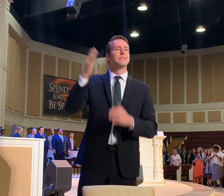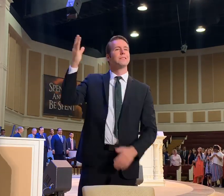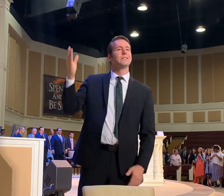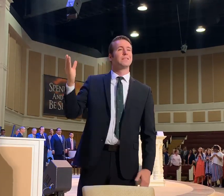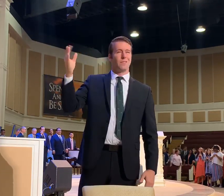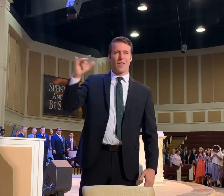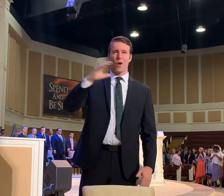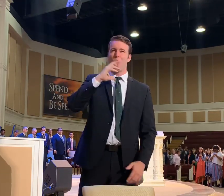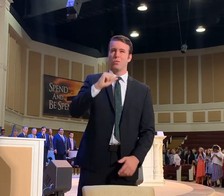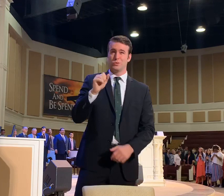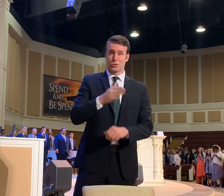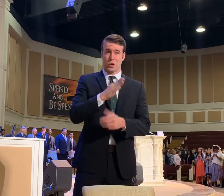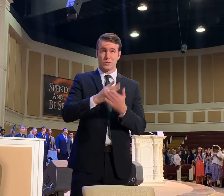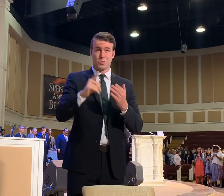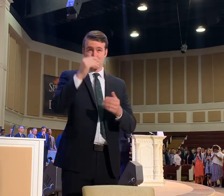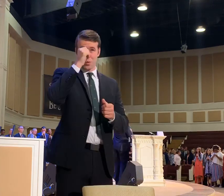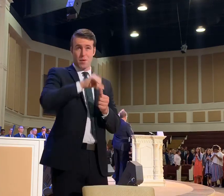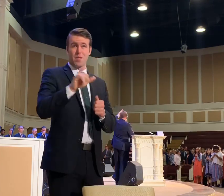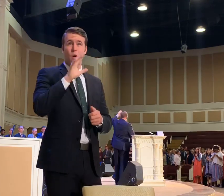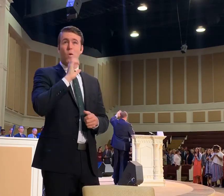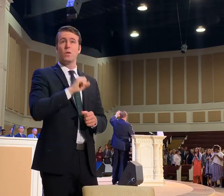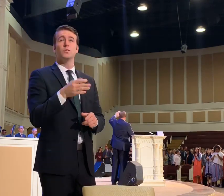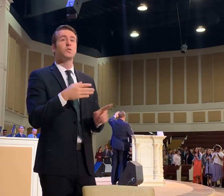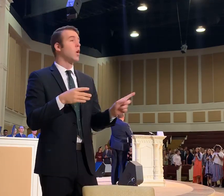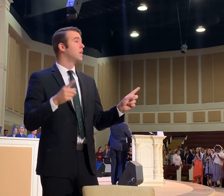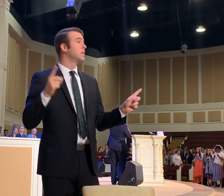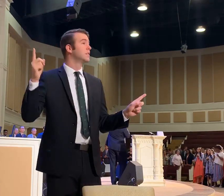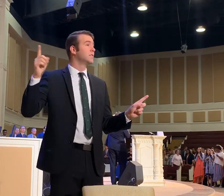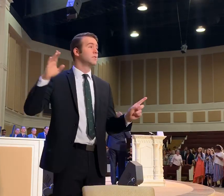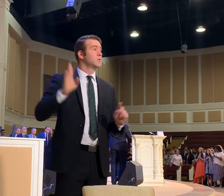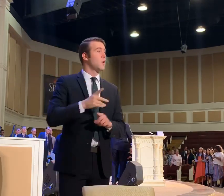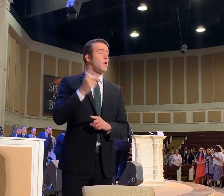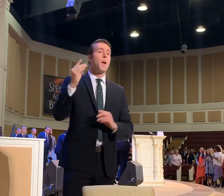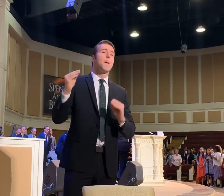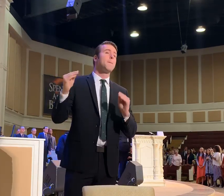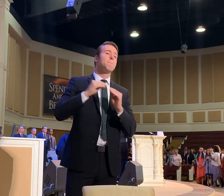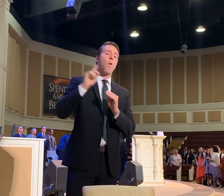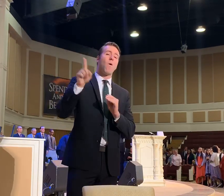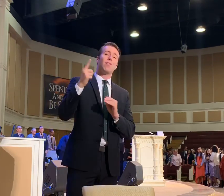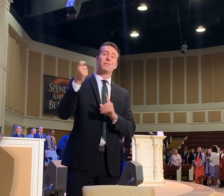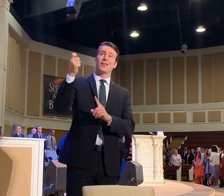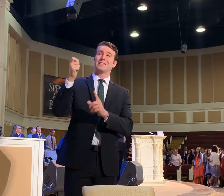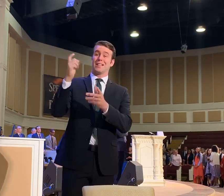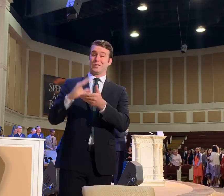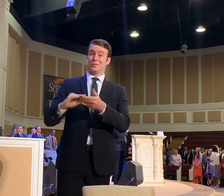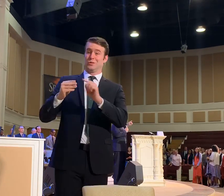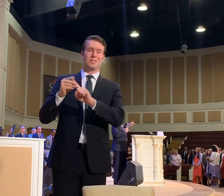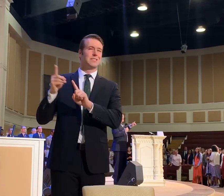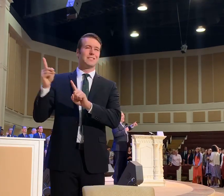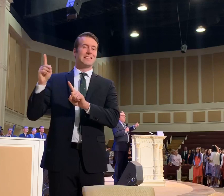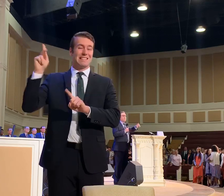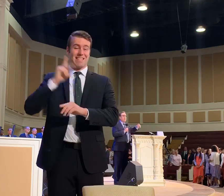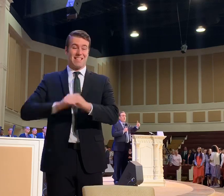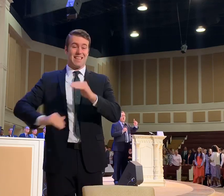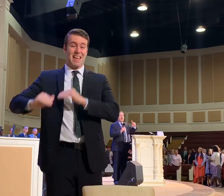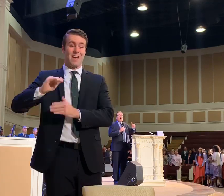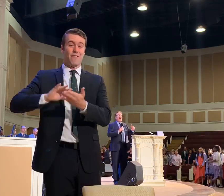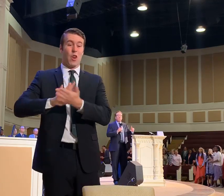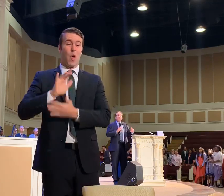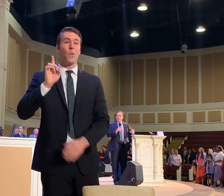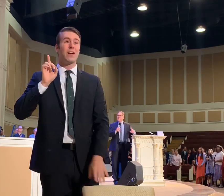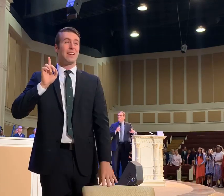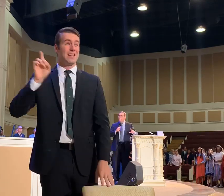old timers remember that old song? He's more than just a story. He's the King of